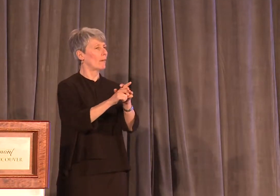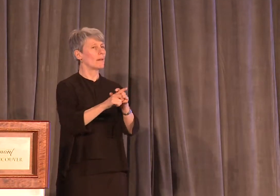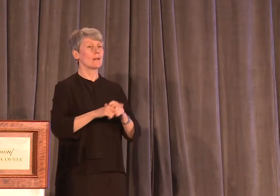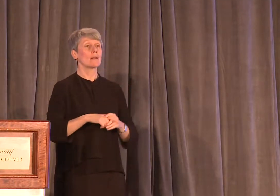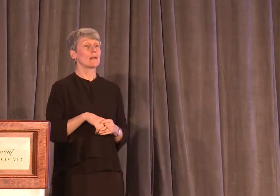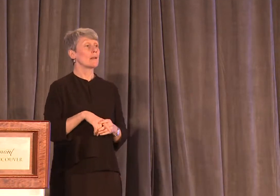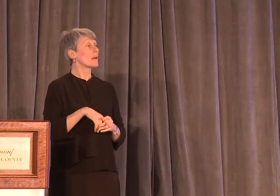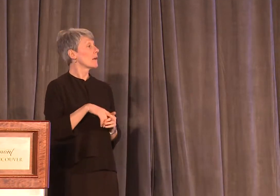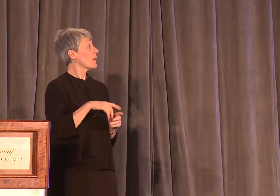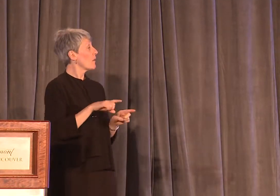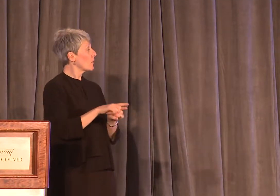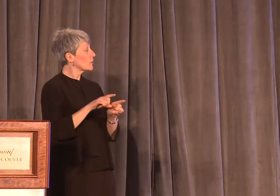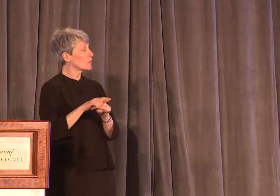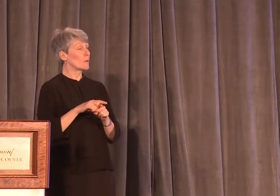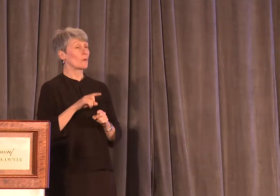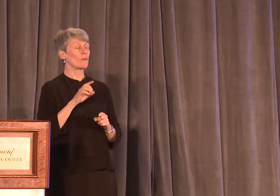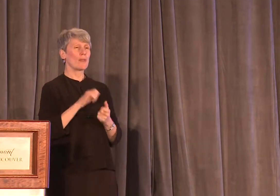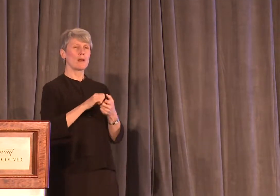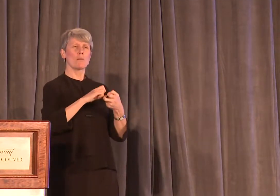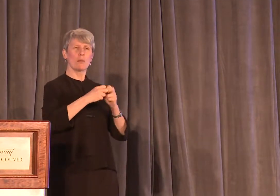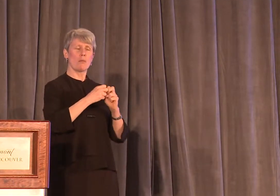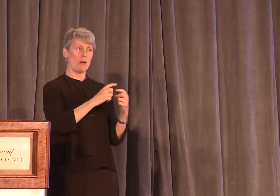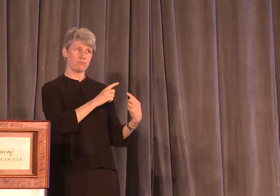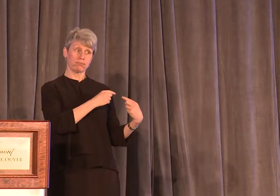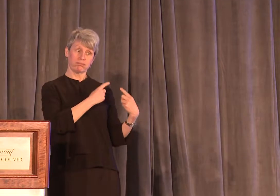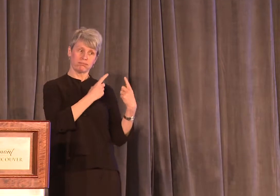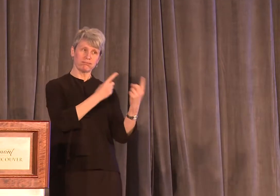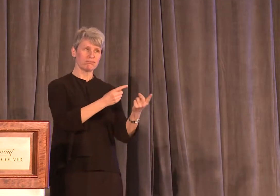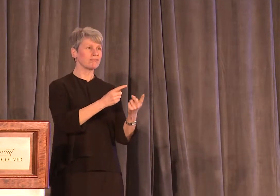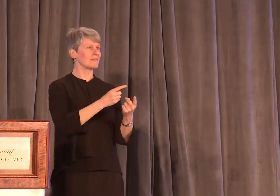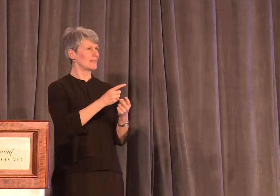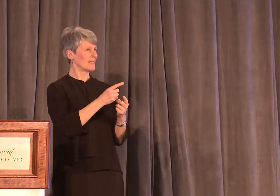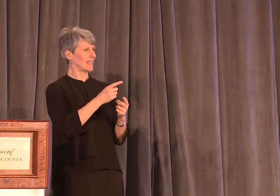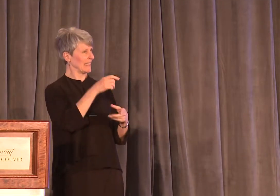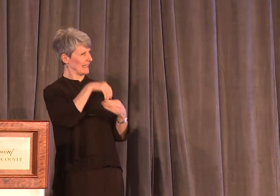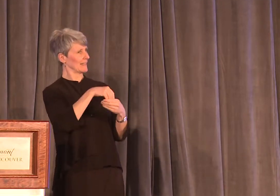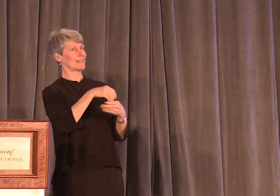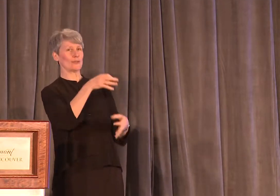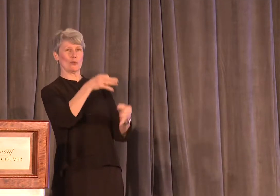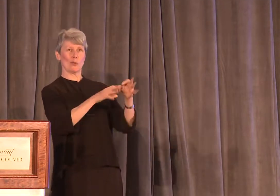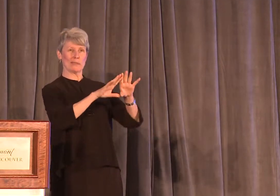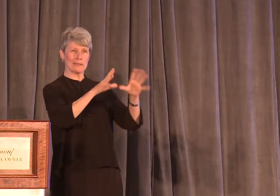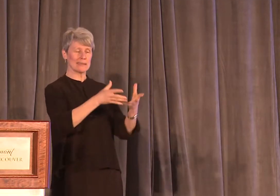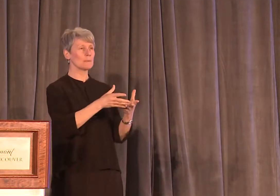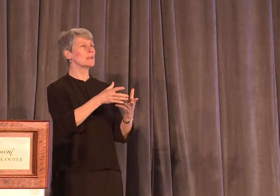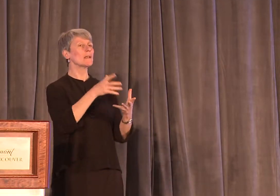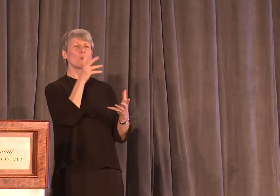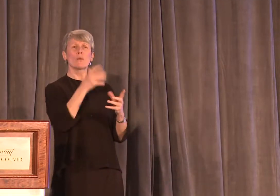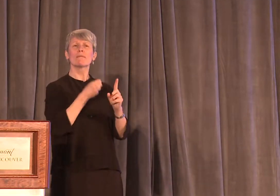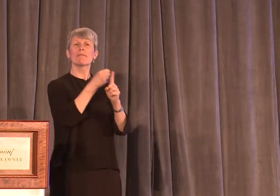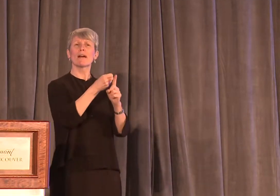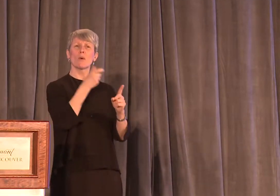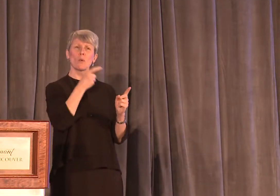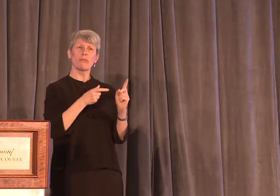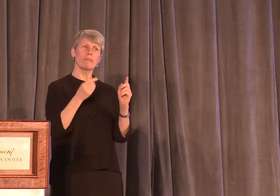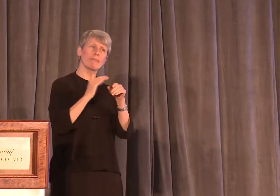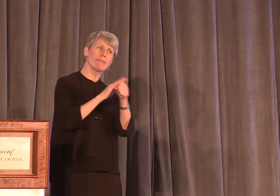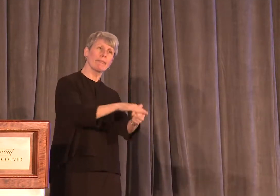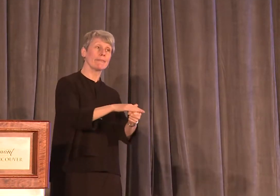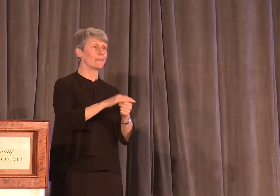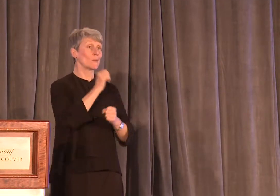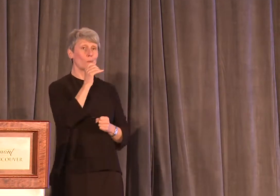it's not surprising that this long, broken, and long, unfixed area of the legal system disproportionately impacts female victims.